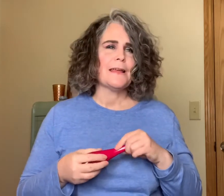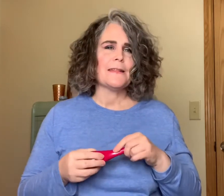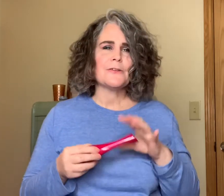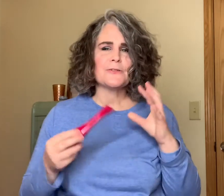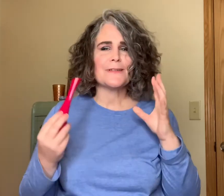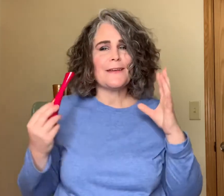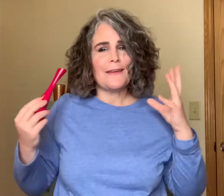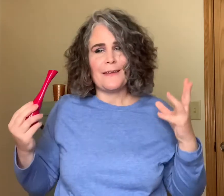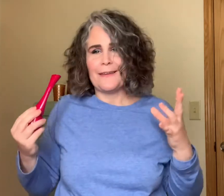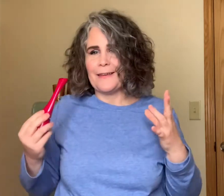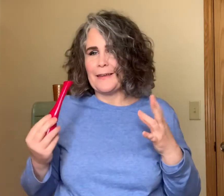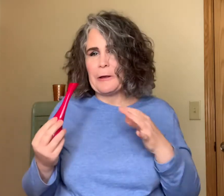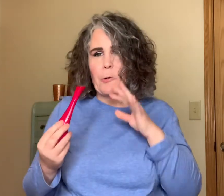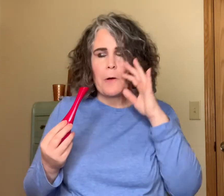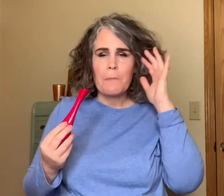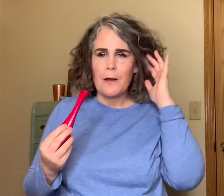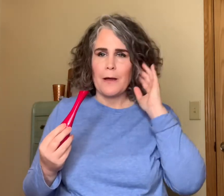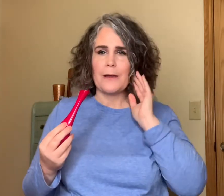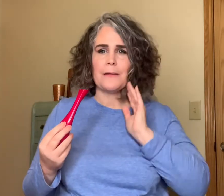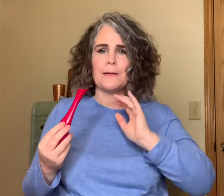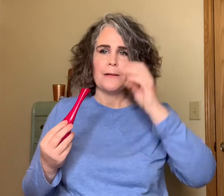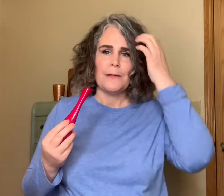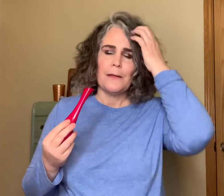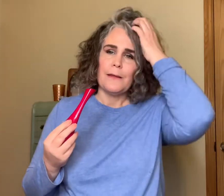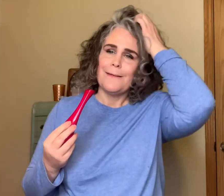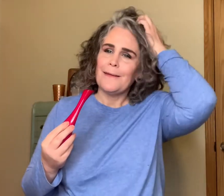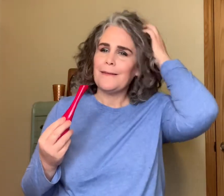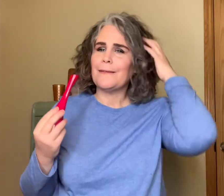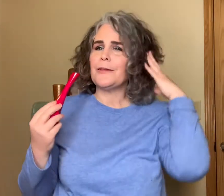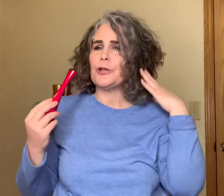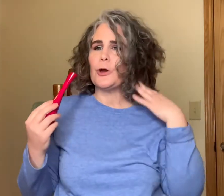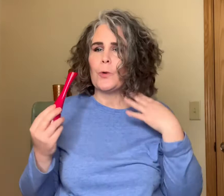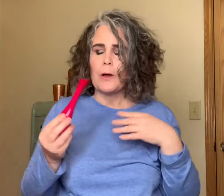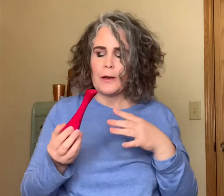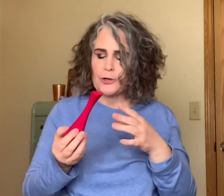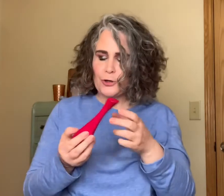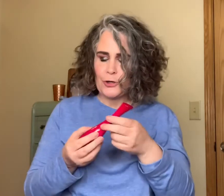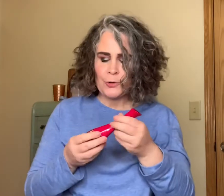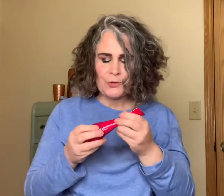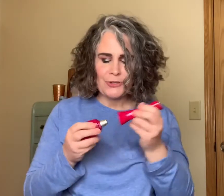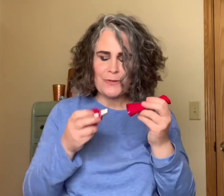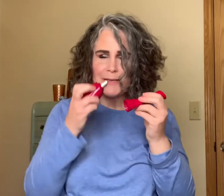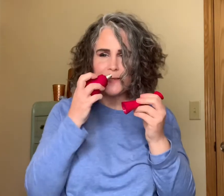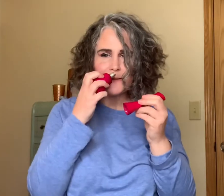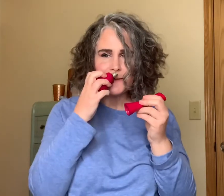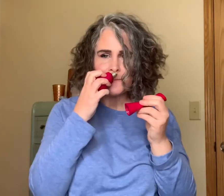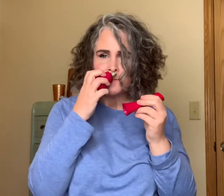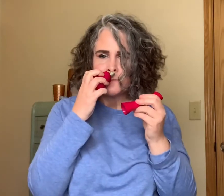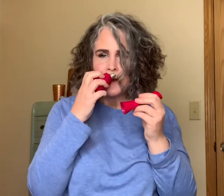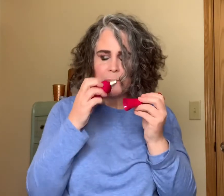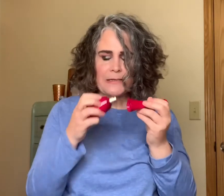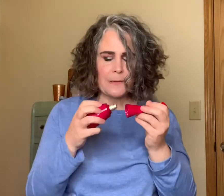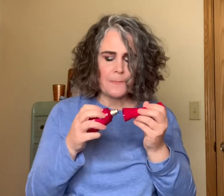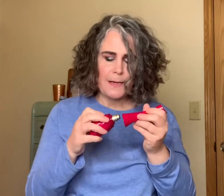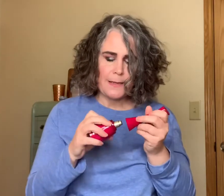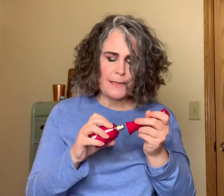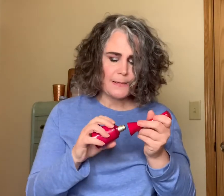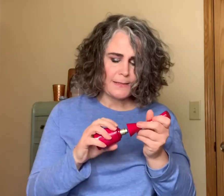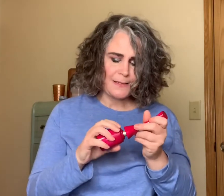there's like gourmand you know undertone to this but to me this is